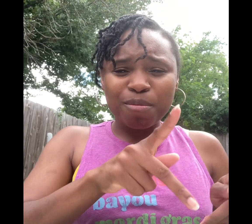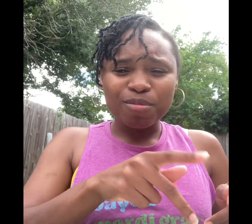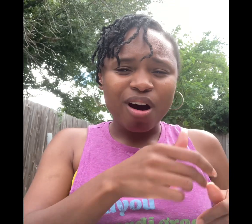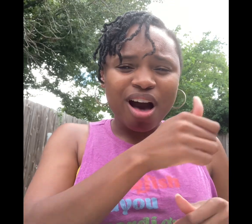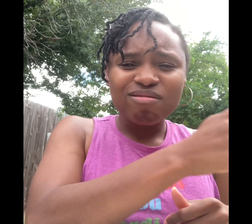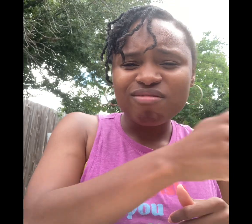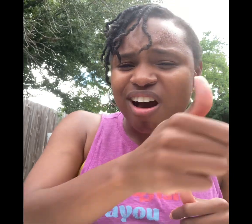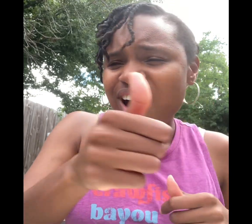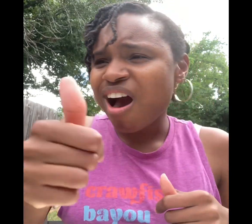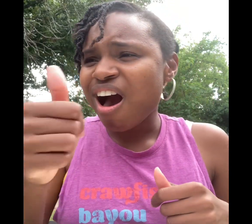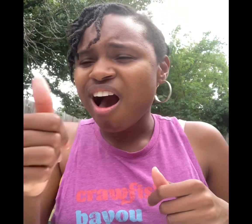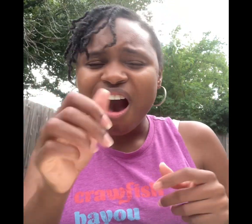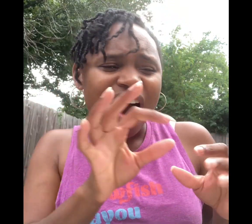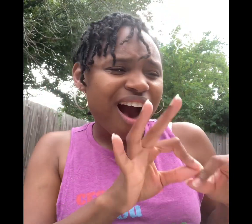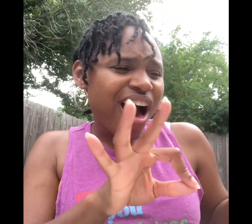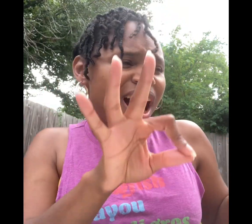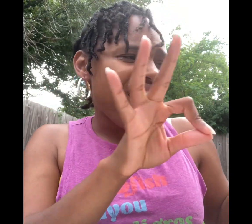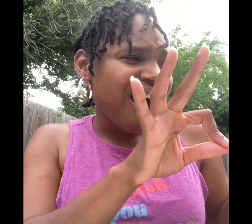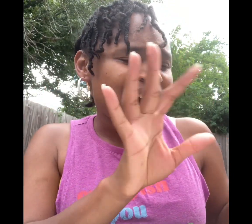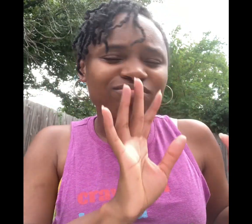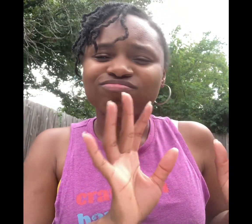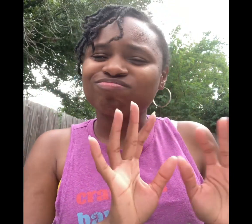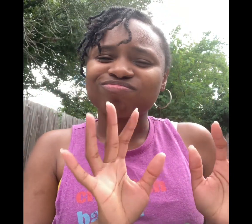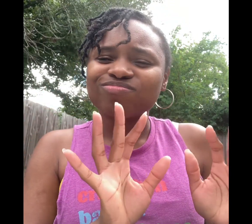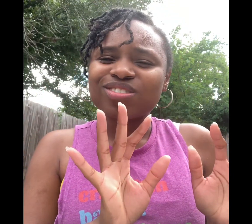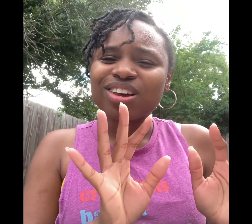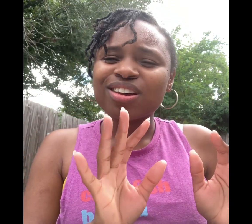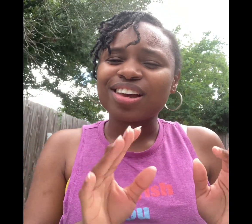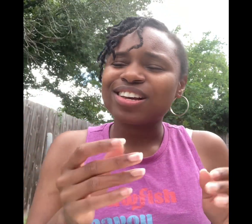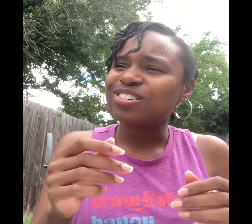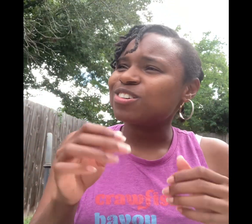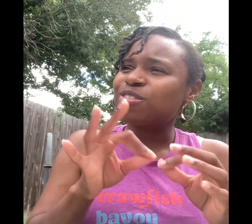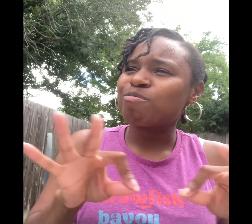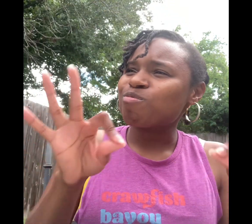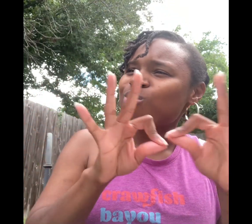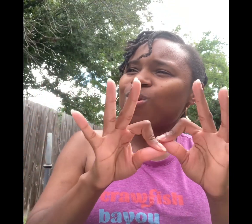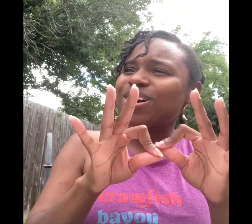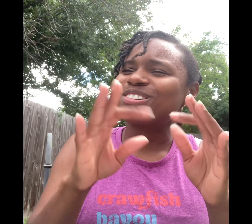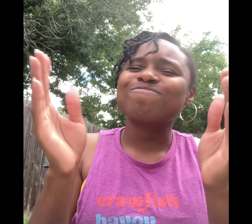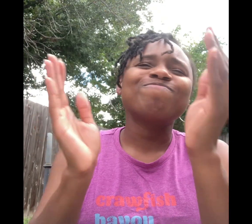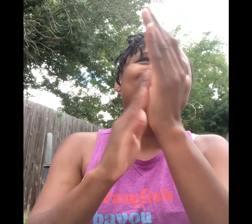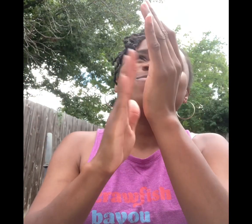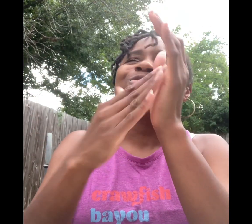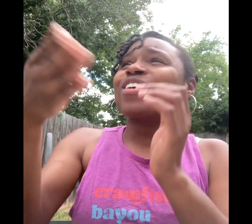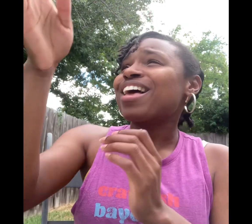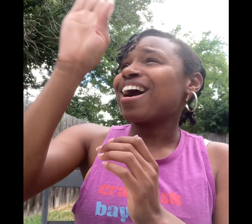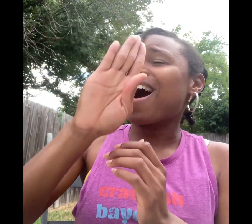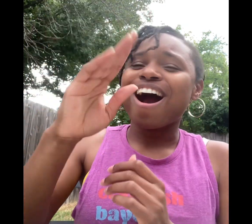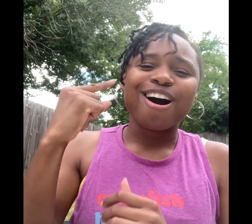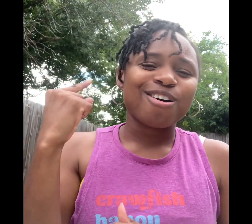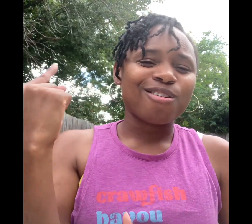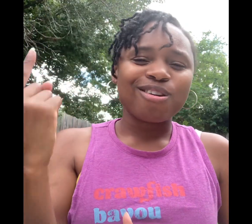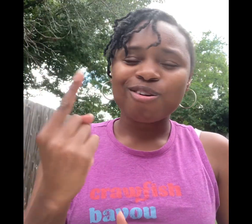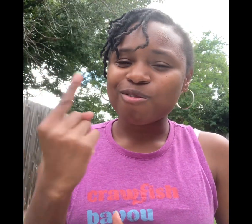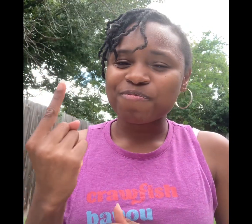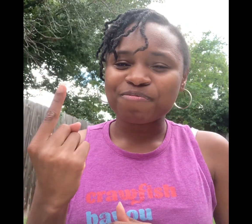But you know what? Same with other people. It's important not to boast them up as well. It's important that God